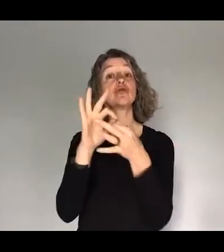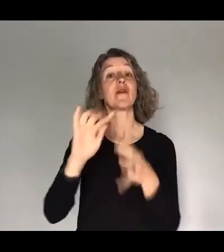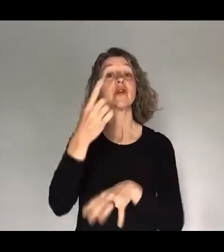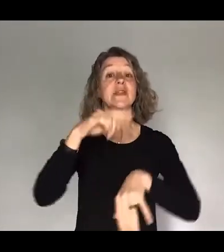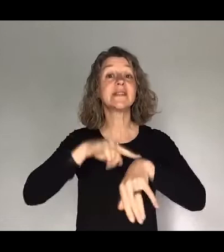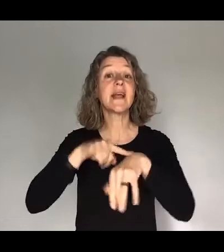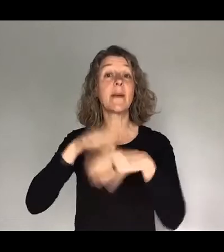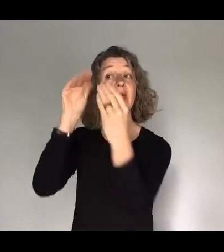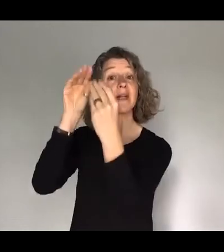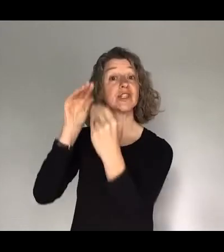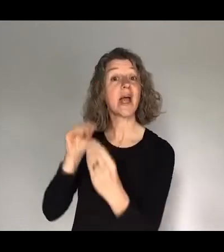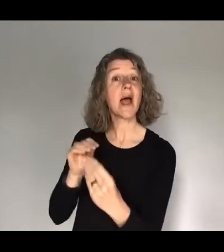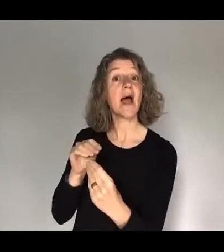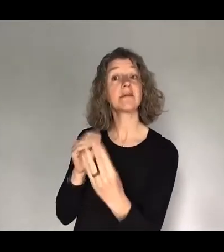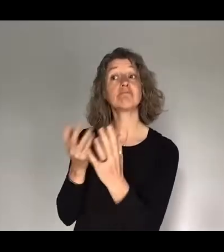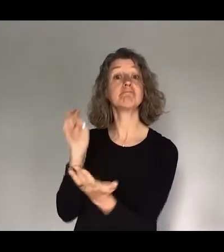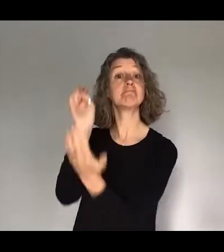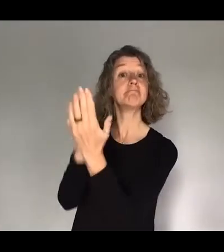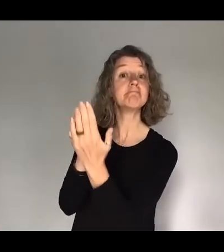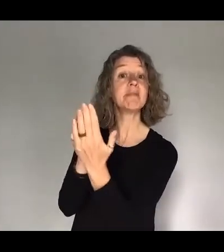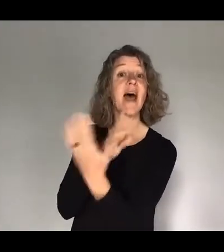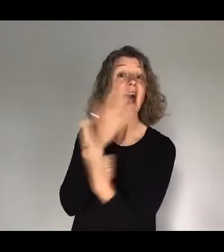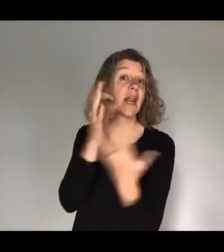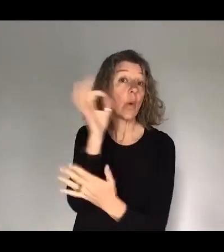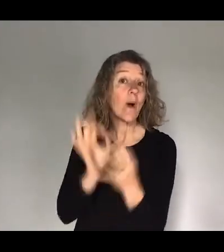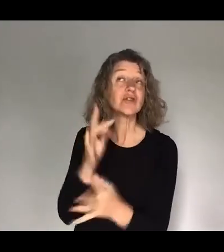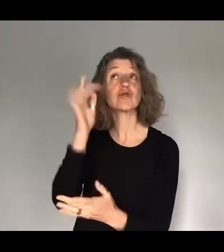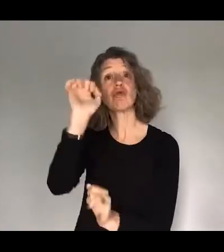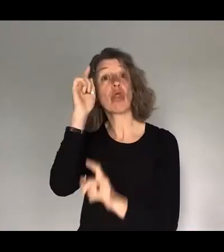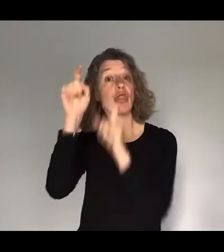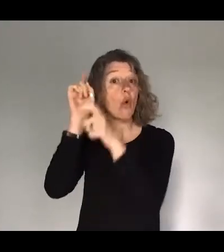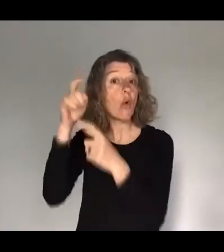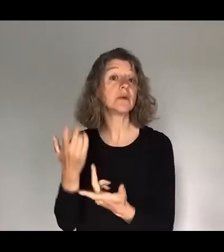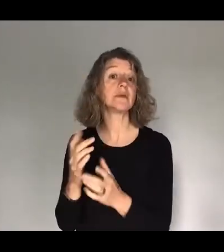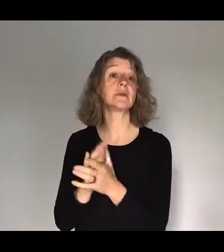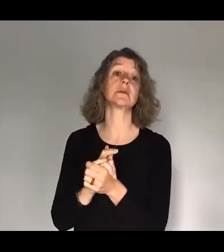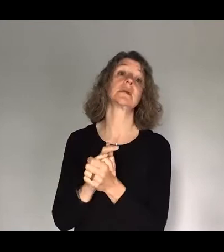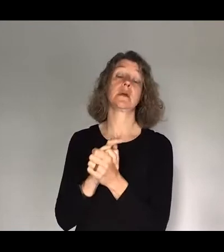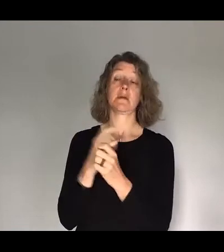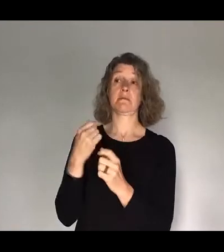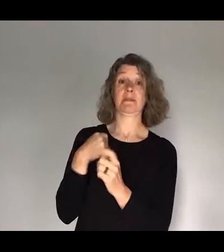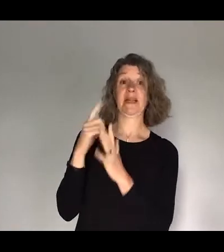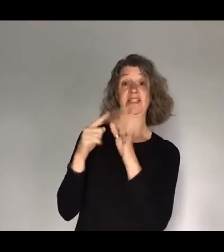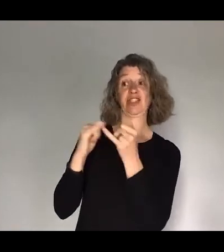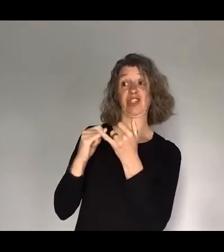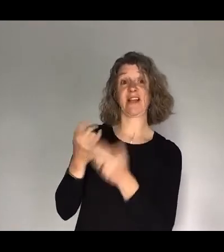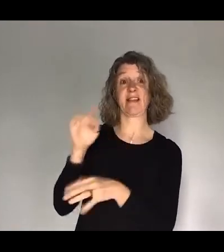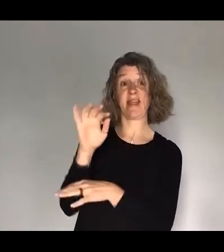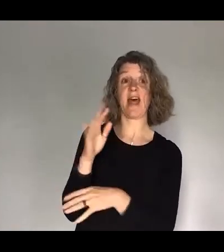we'd love to hear what you think and any questions you've got. Kimberley, John is in the chat. Jess and I will be there. But you'll see our names with a spanner next to them.